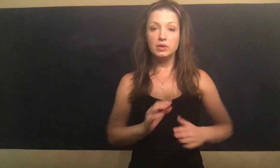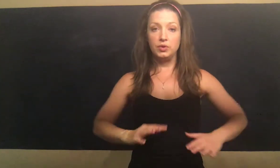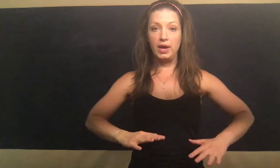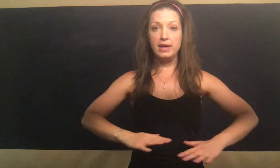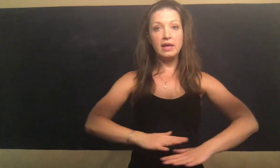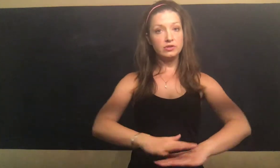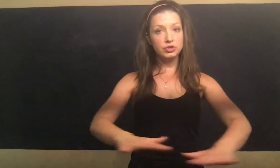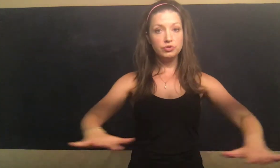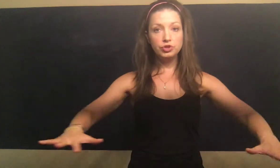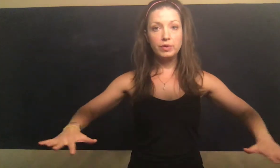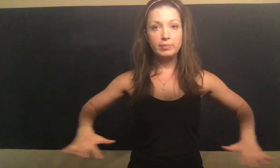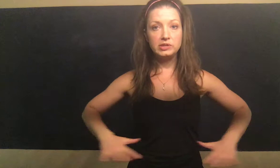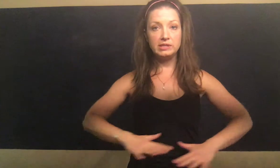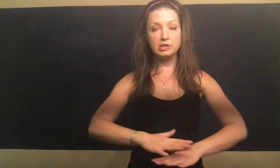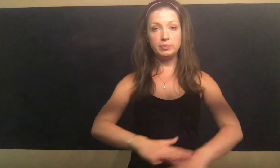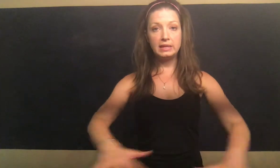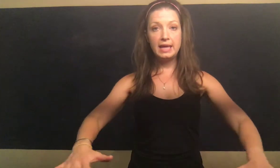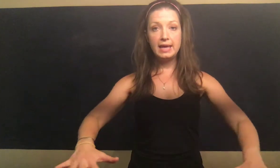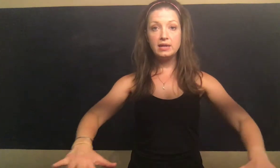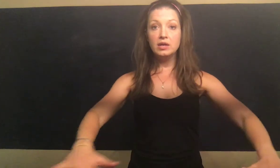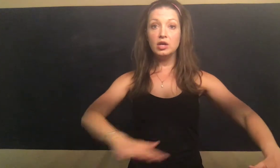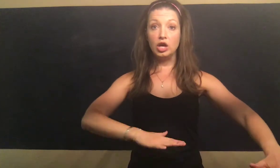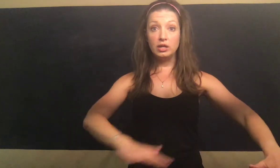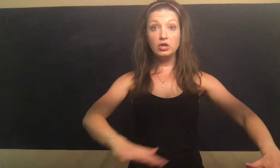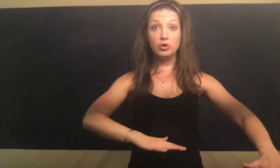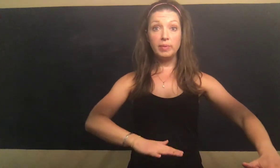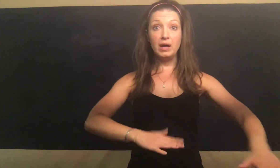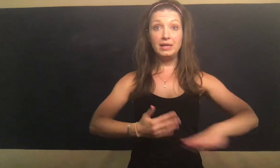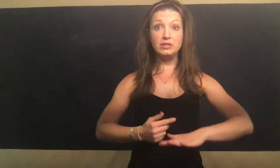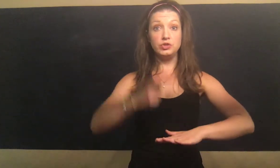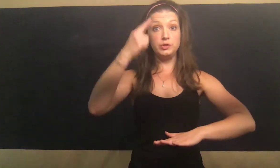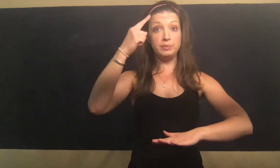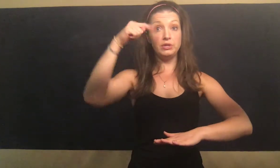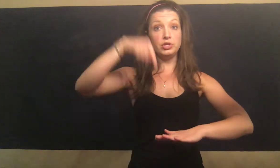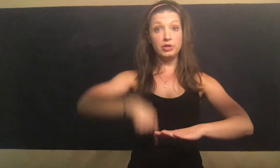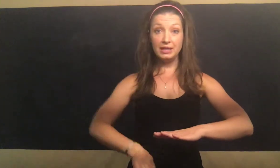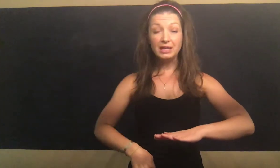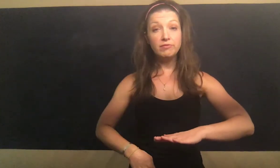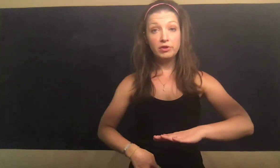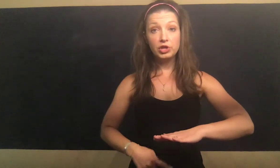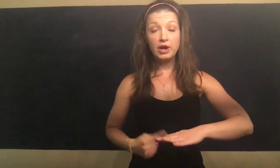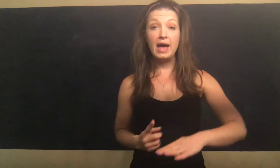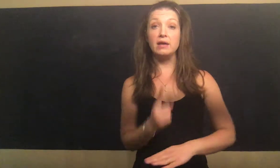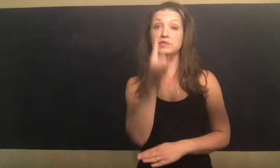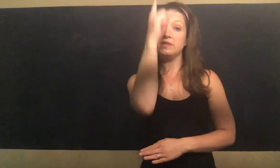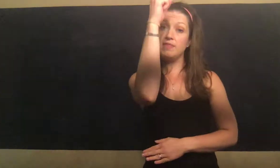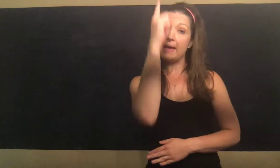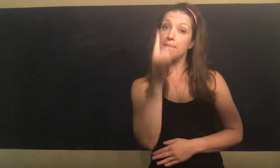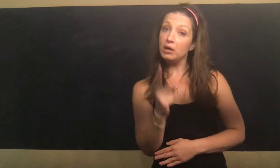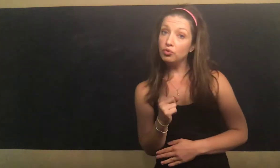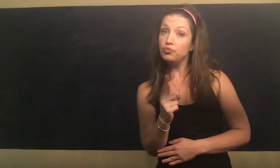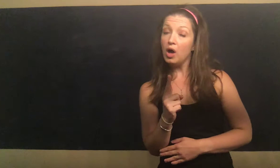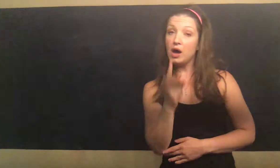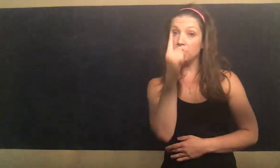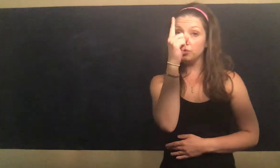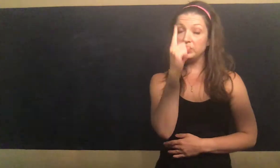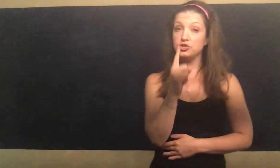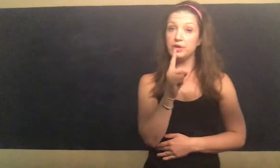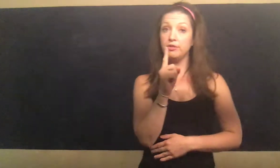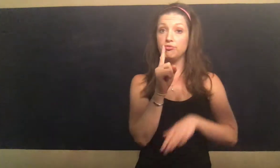okay? That tutu represents the plane cutting her body into superior and inferior halves, and then that metal rod running straight through